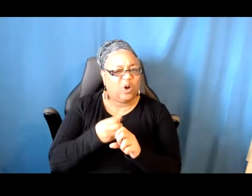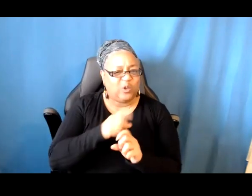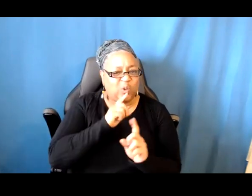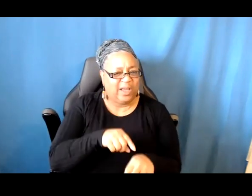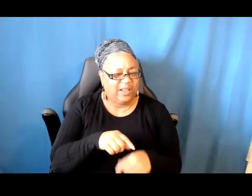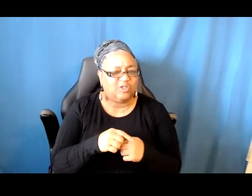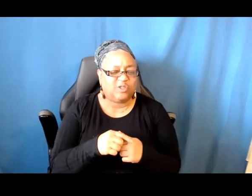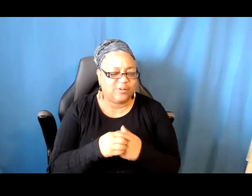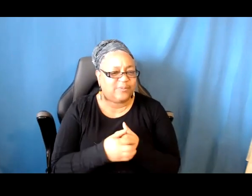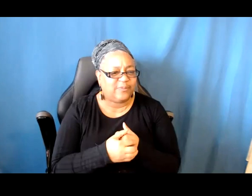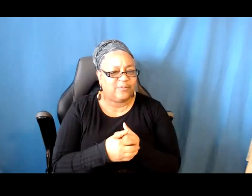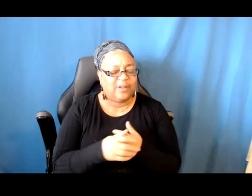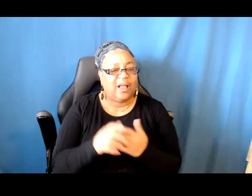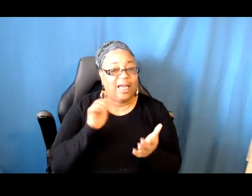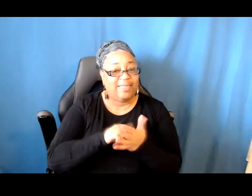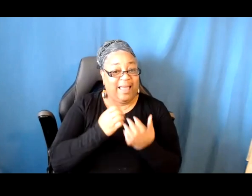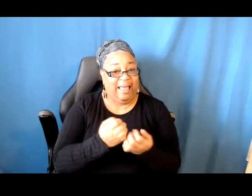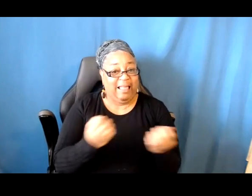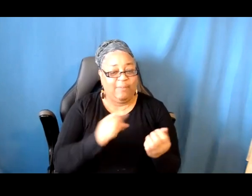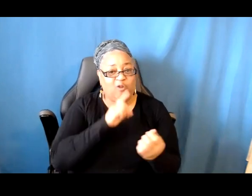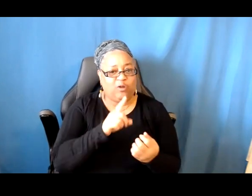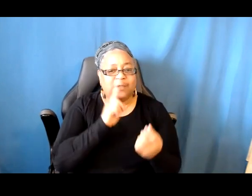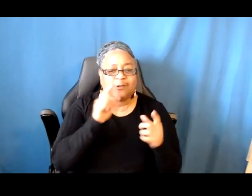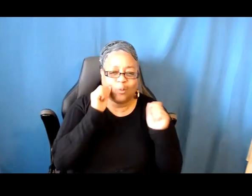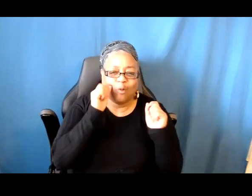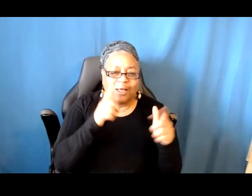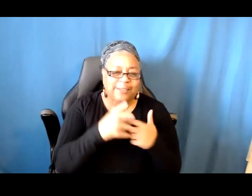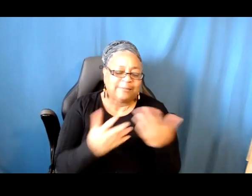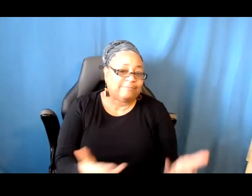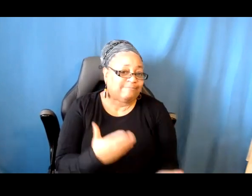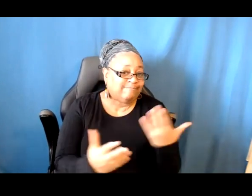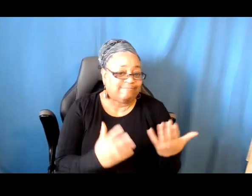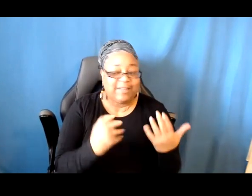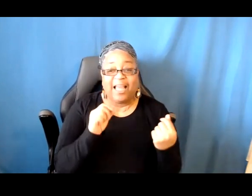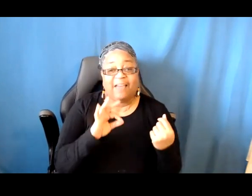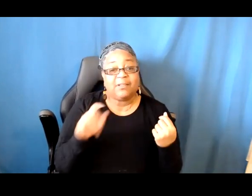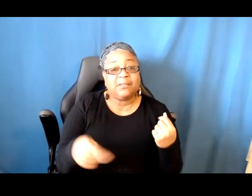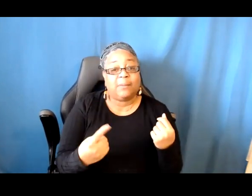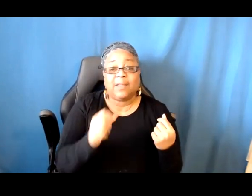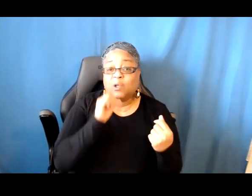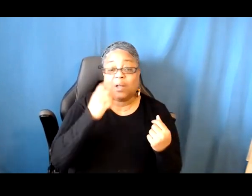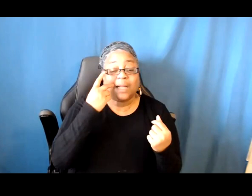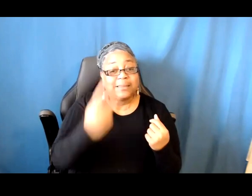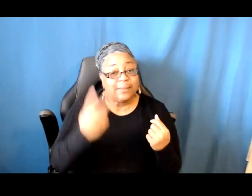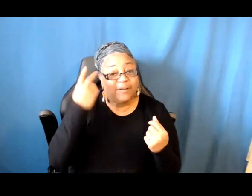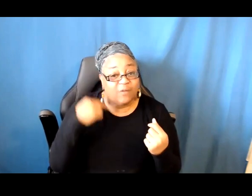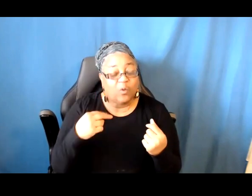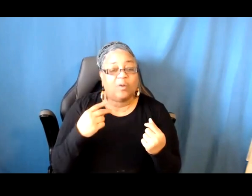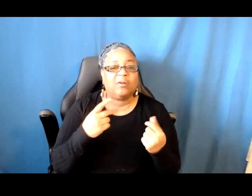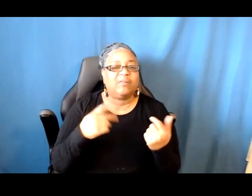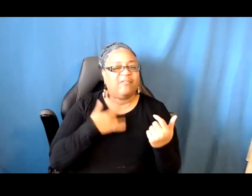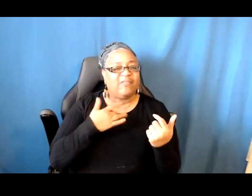surprise, of it being something we haven't seen before, feeling very vital, very fresh, very